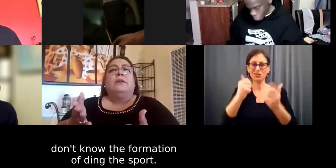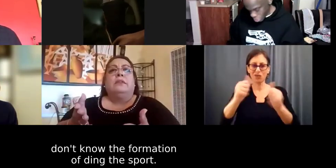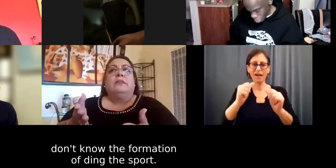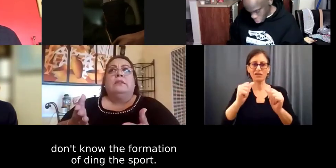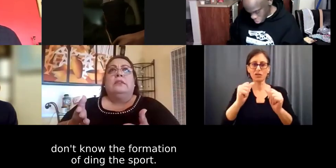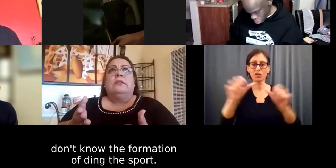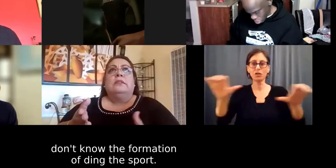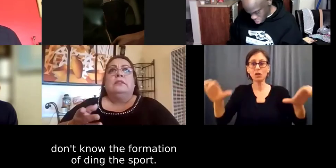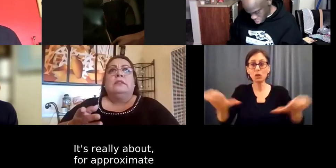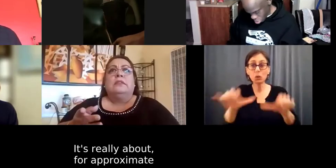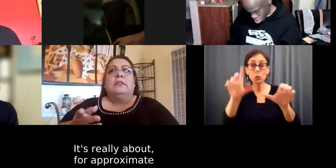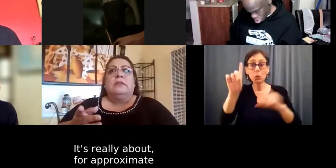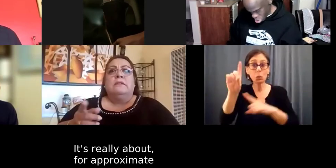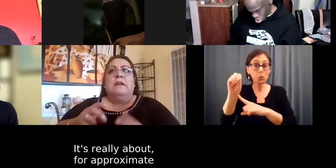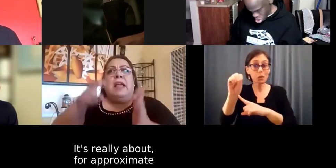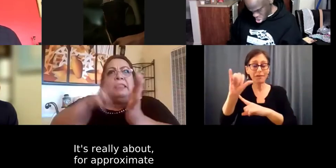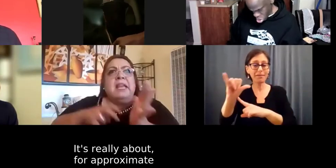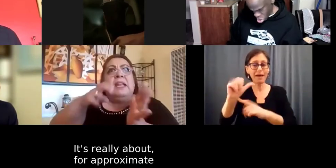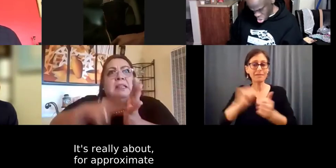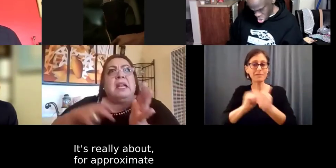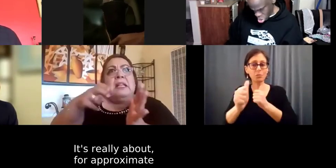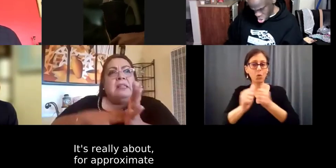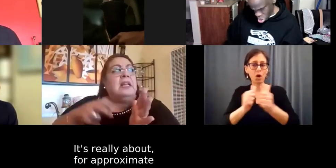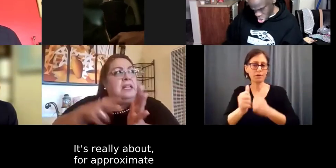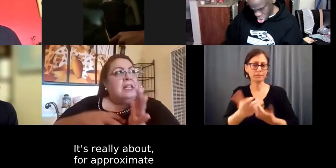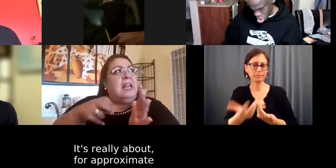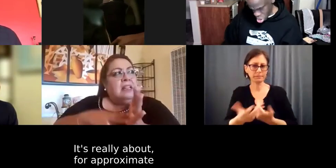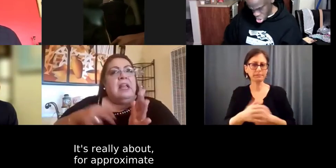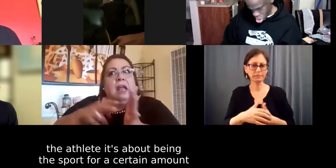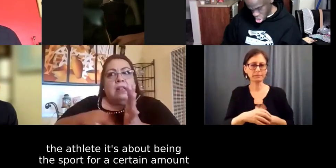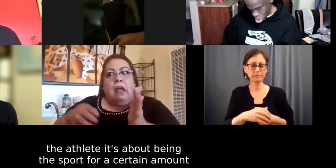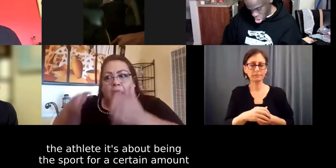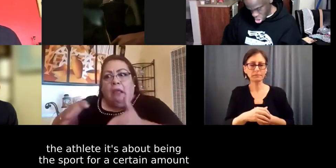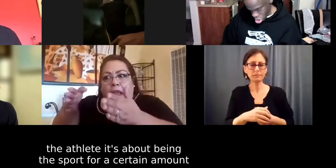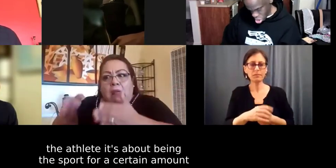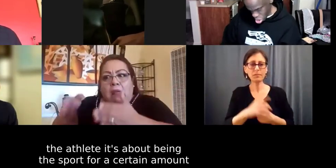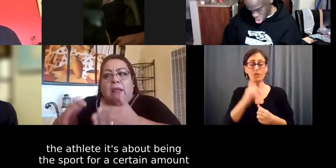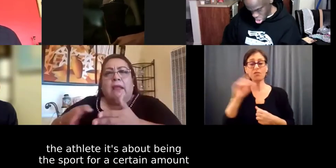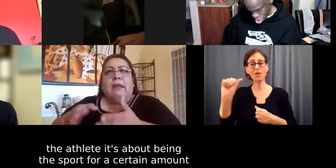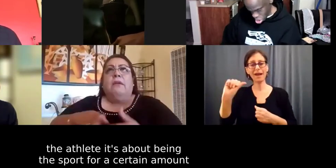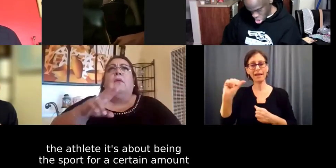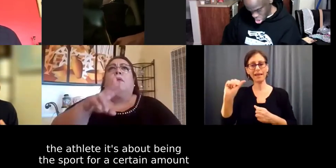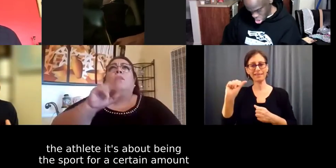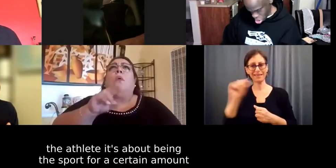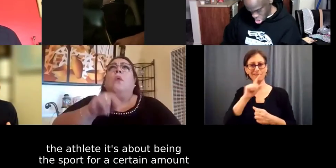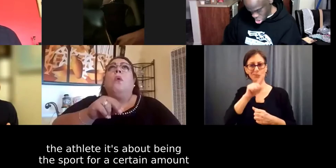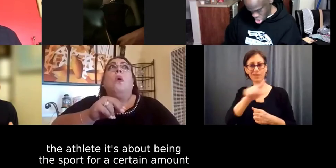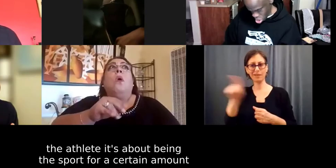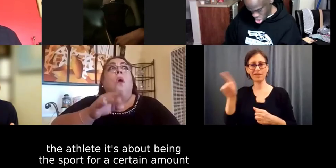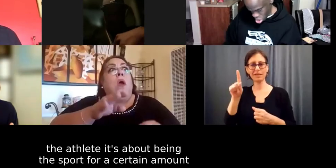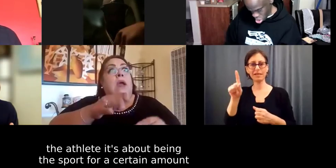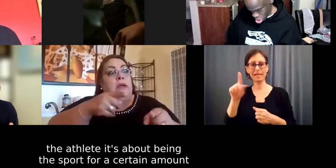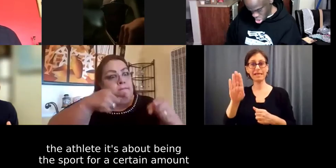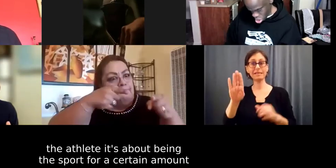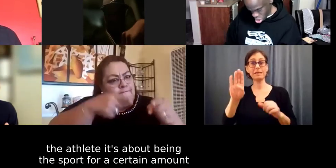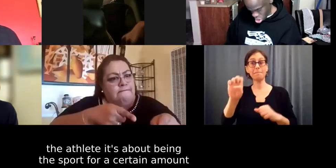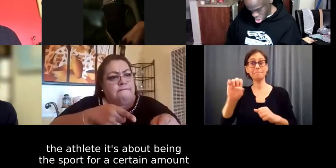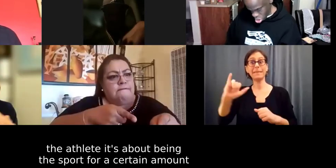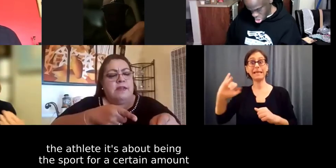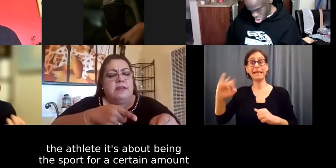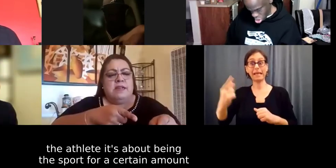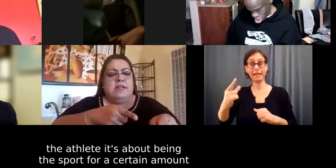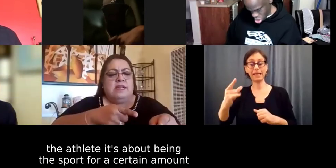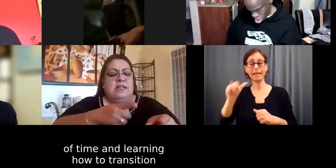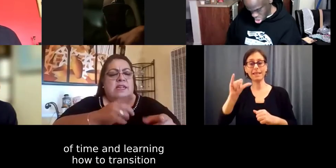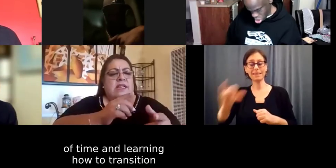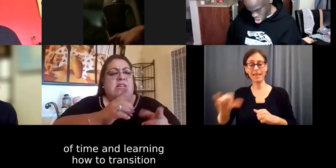doing the sport, you know, because it is really about for the athletes, it's about being the sport for